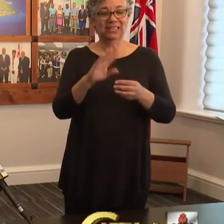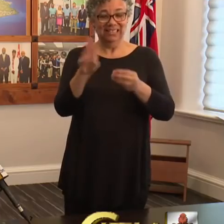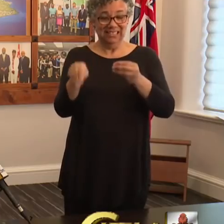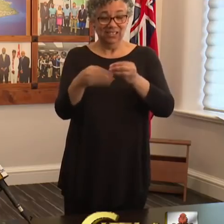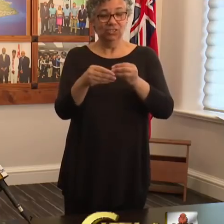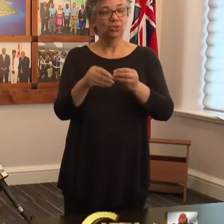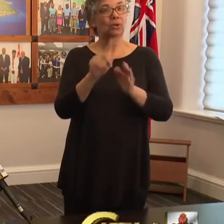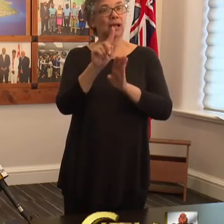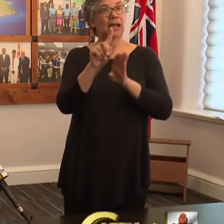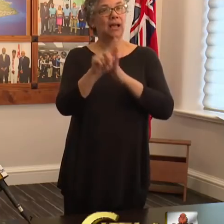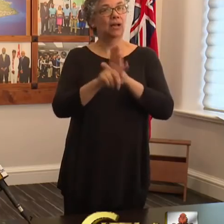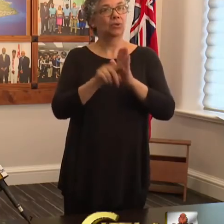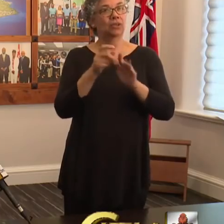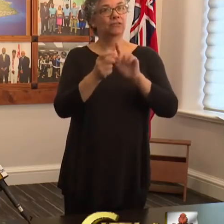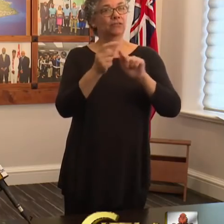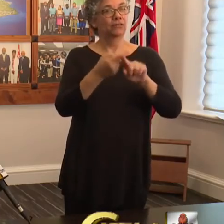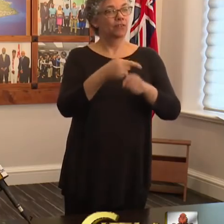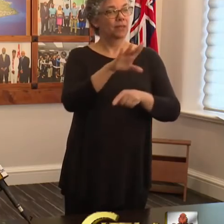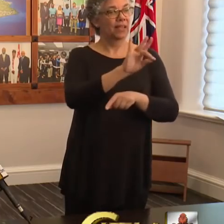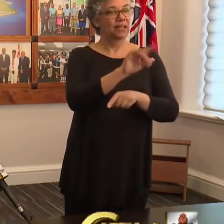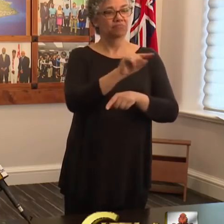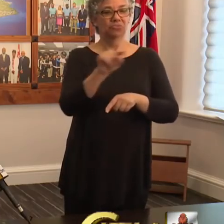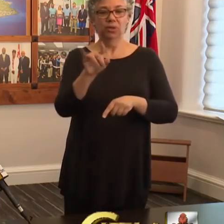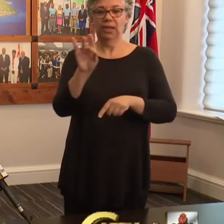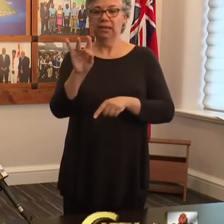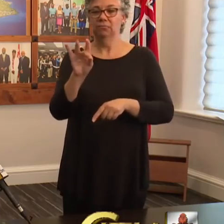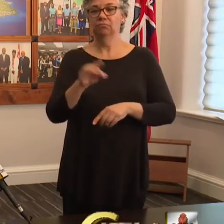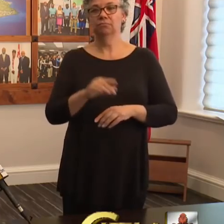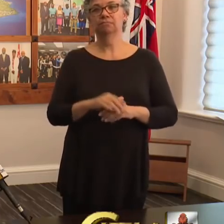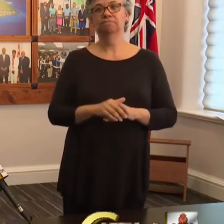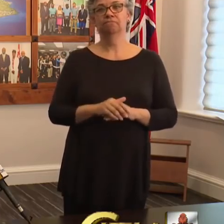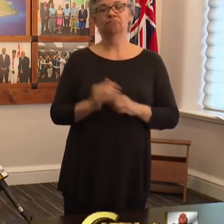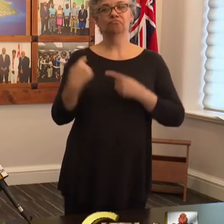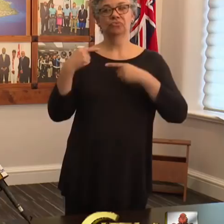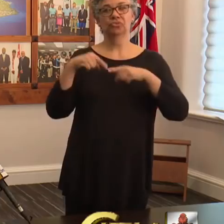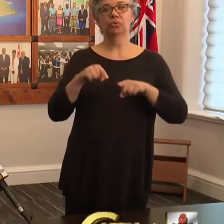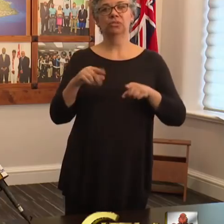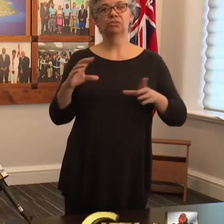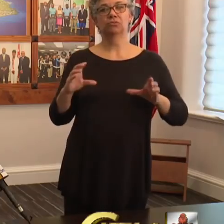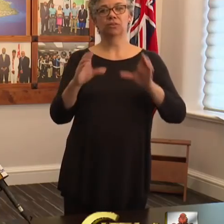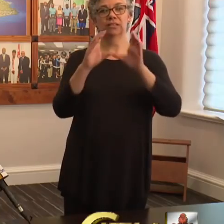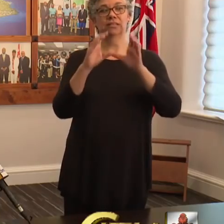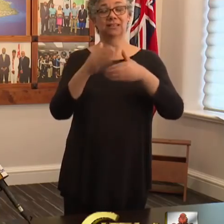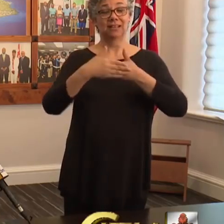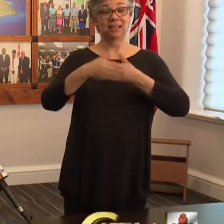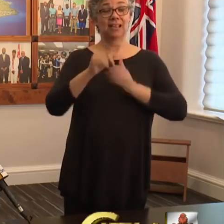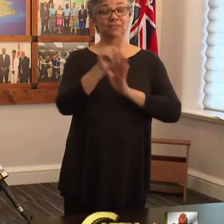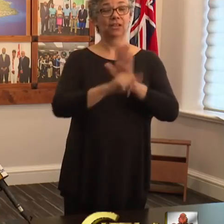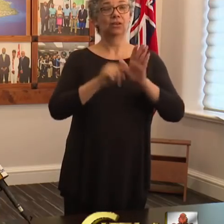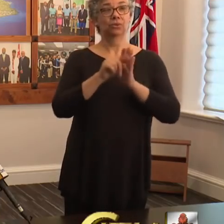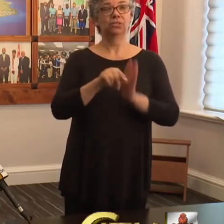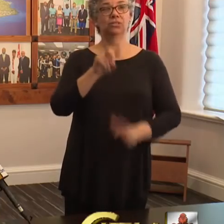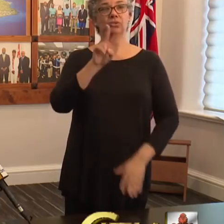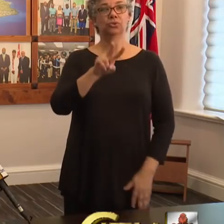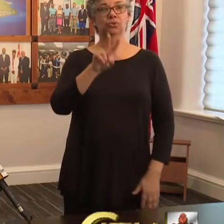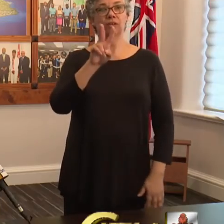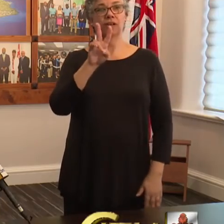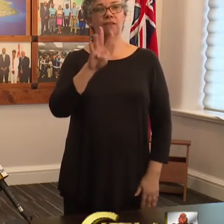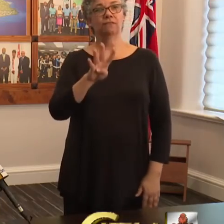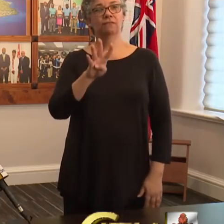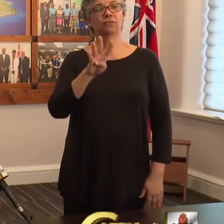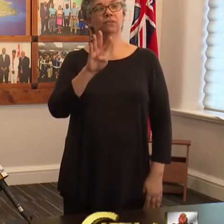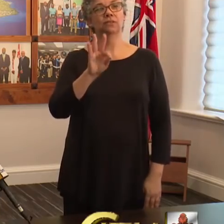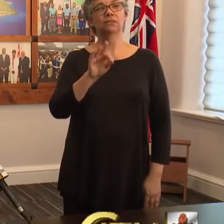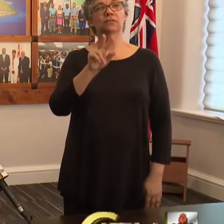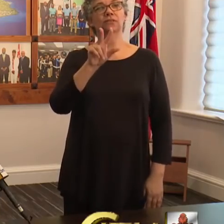.m. during this COVID crisis. The after-hours resource line is 249-3258.